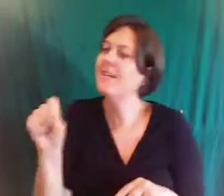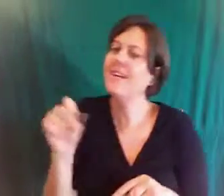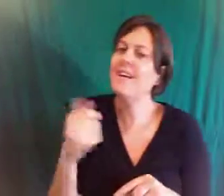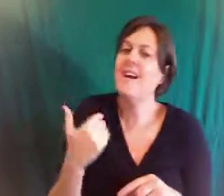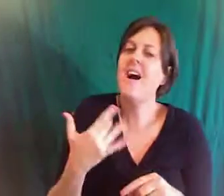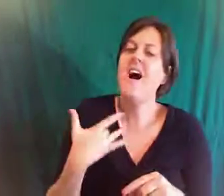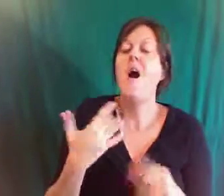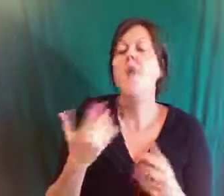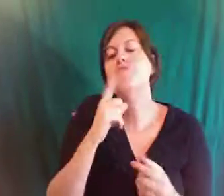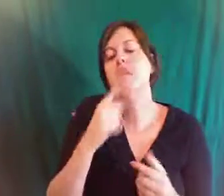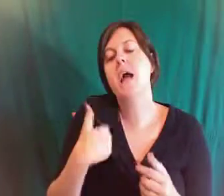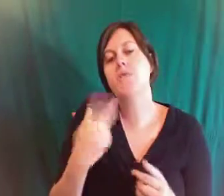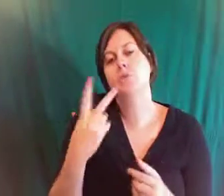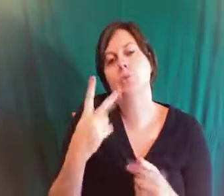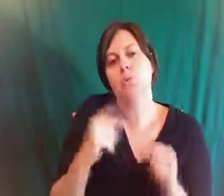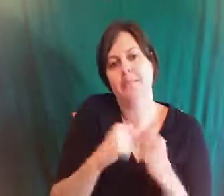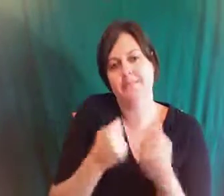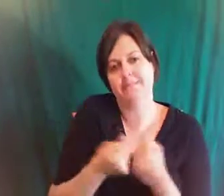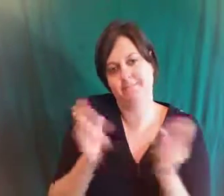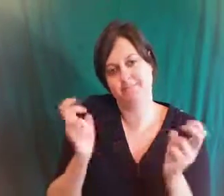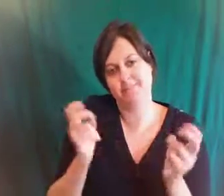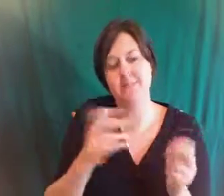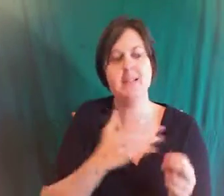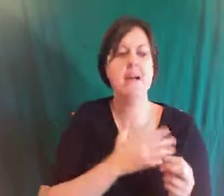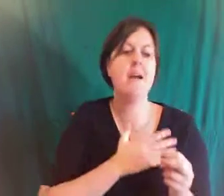work team and i have my my personal cheerleading team as